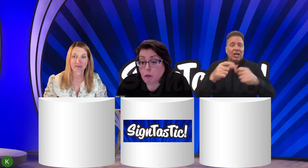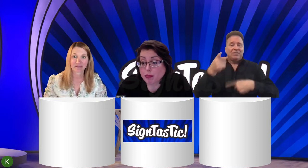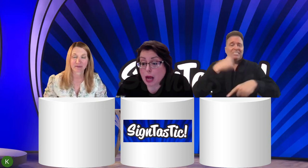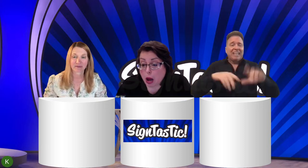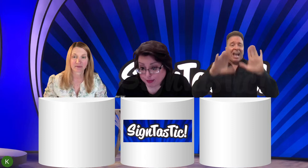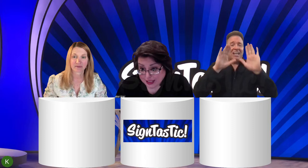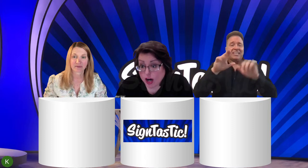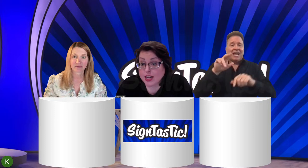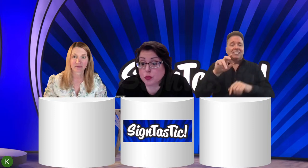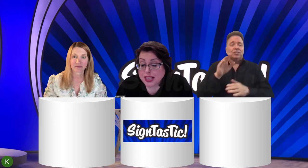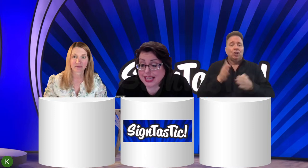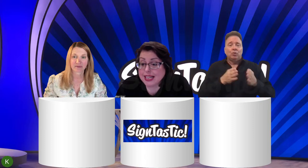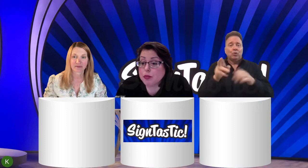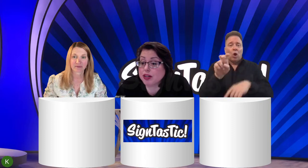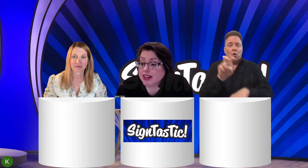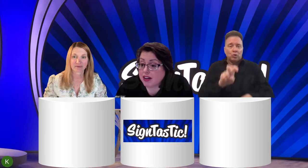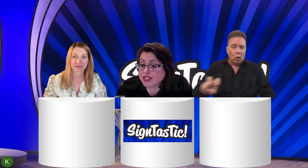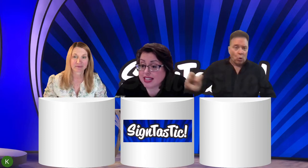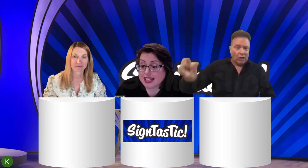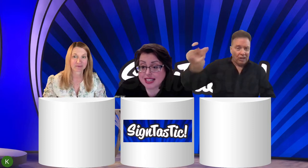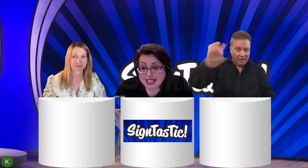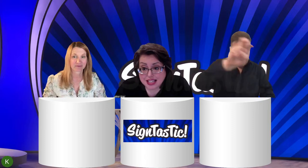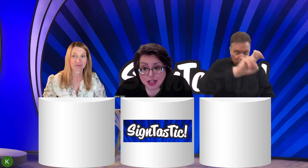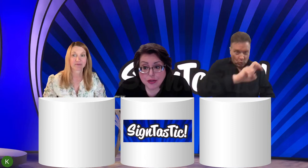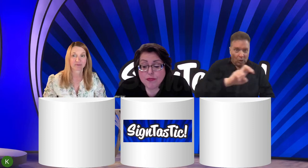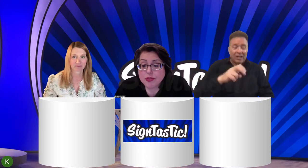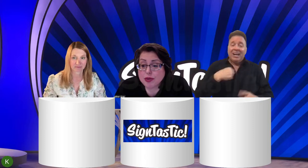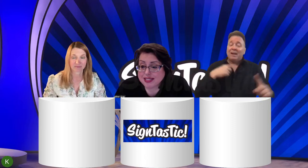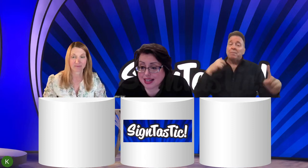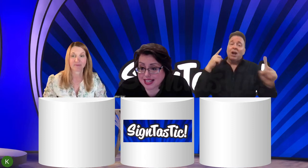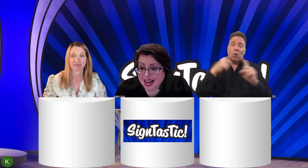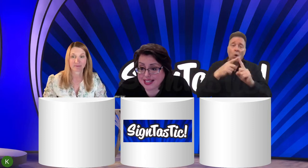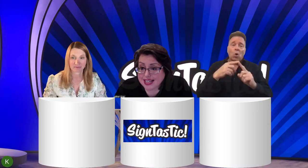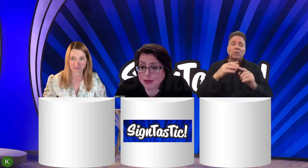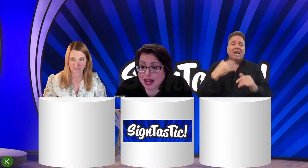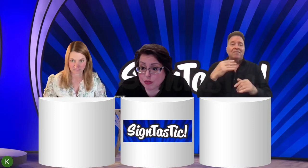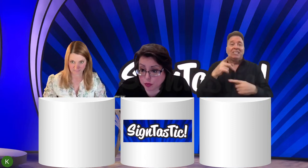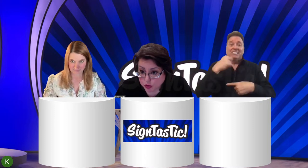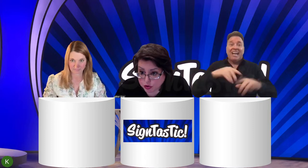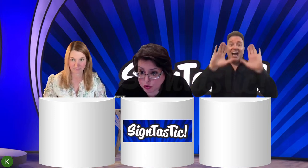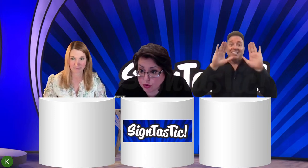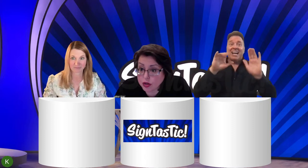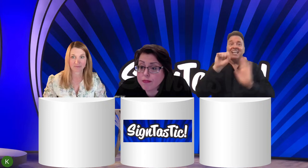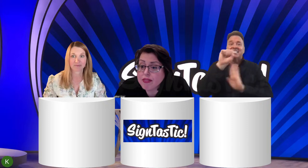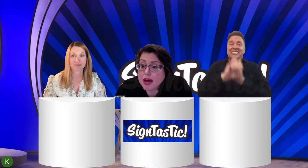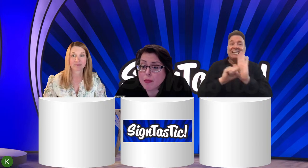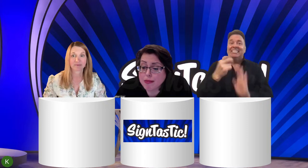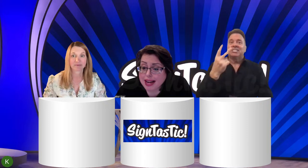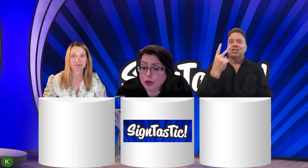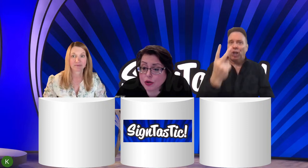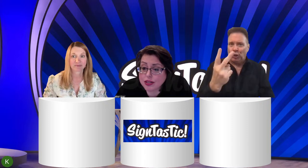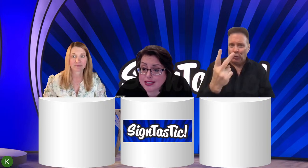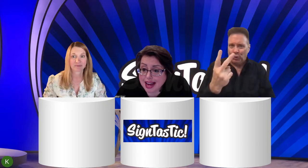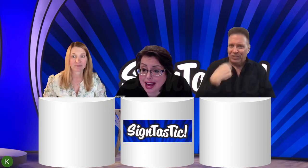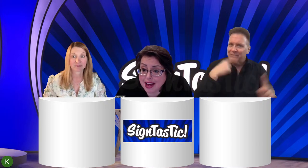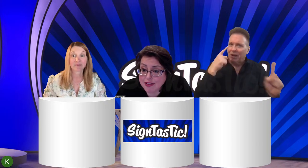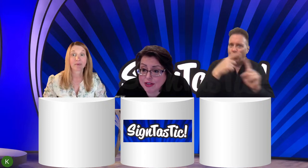Oh my gosh. We would love to continue with Scientastic. We have a road tour. My goal is to have